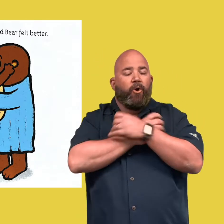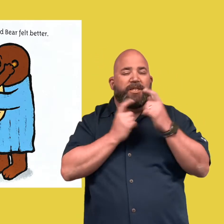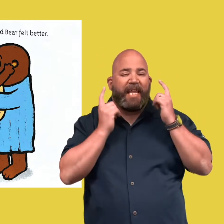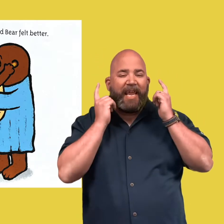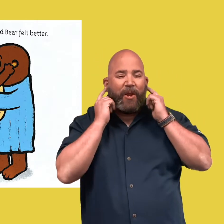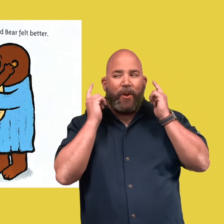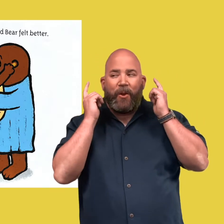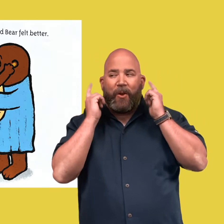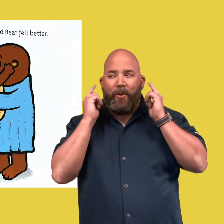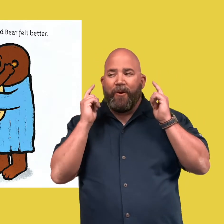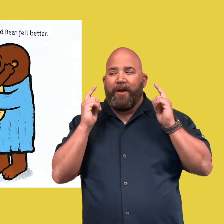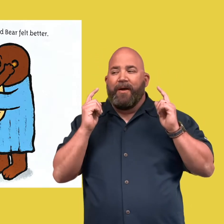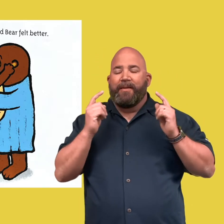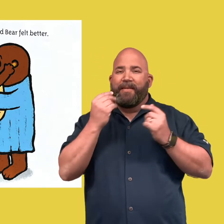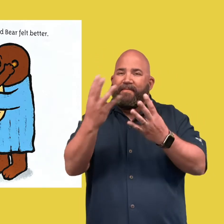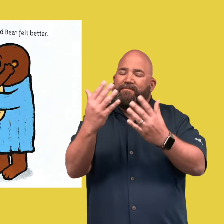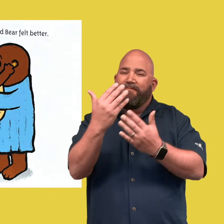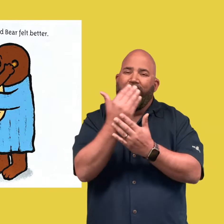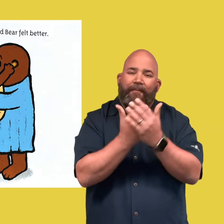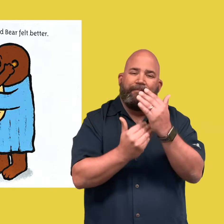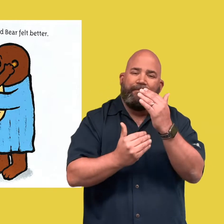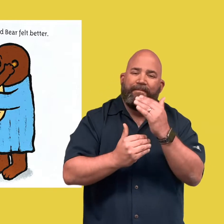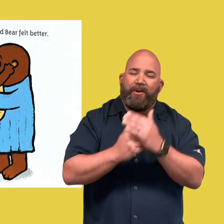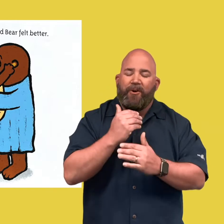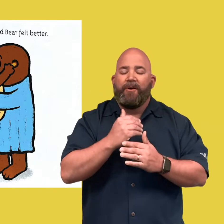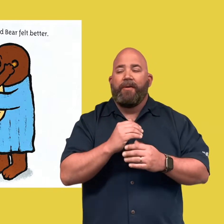Papa laughed, and Bear felt better.